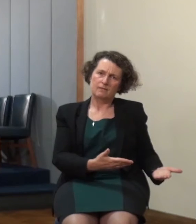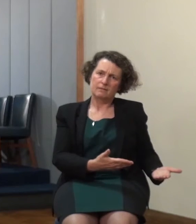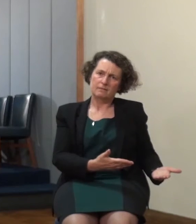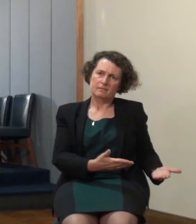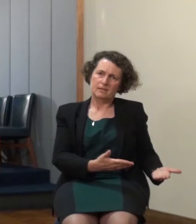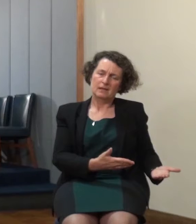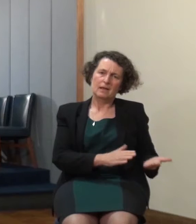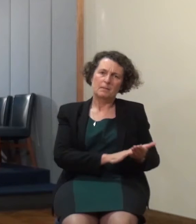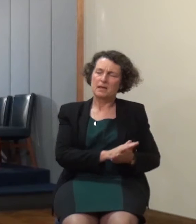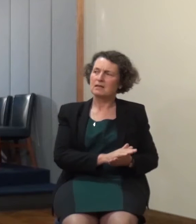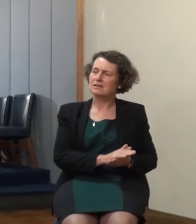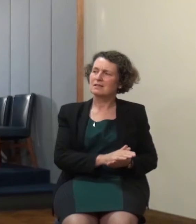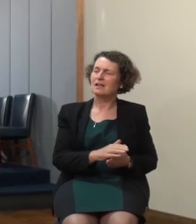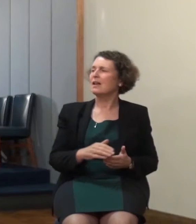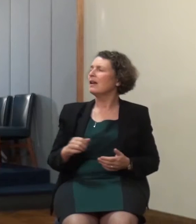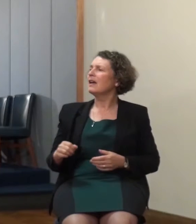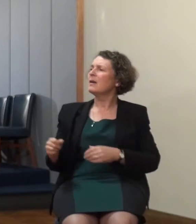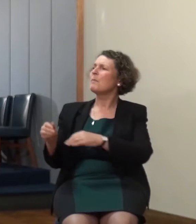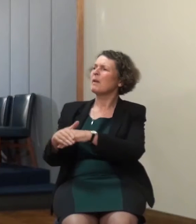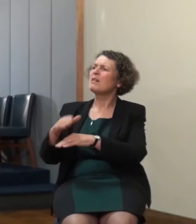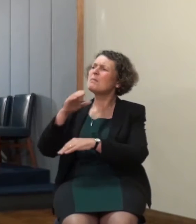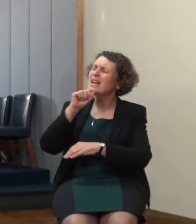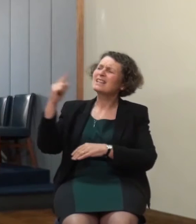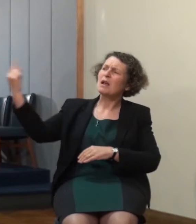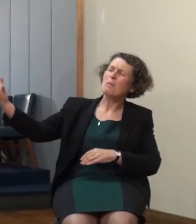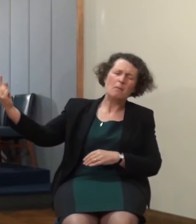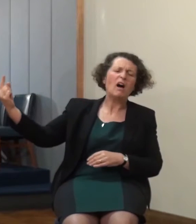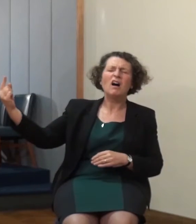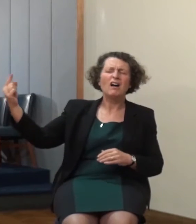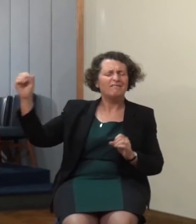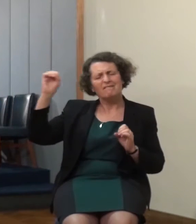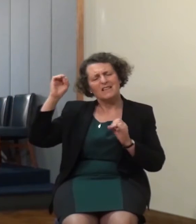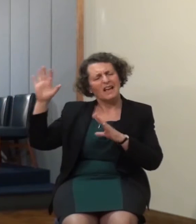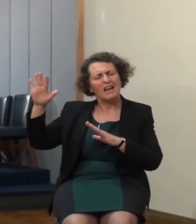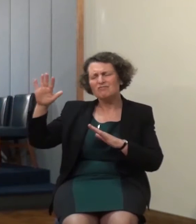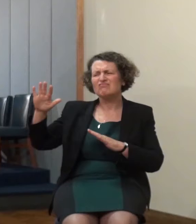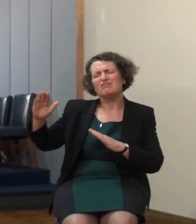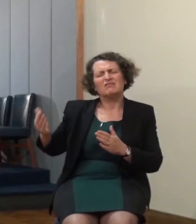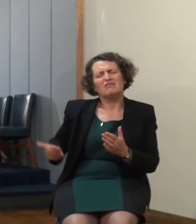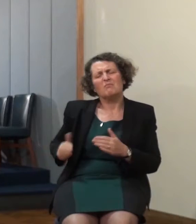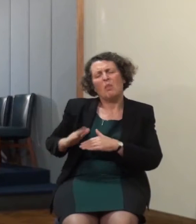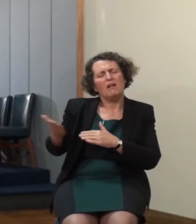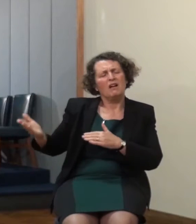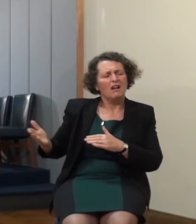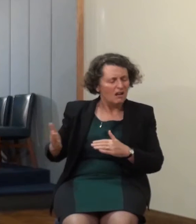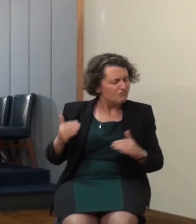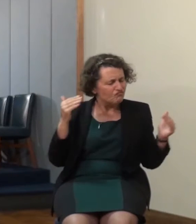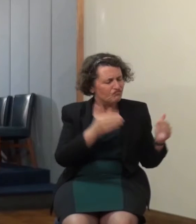become a hazy matter in their minds and in different to them dear friends that day is